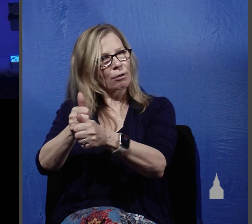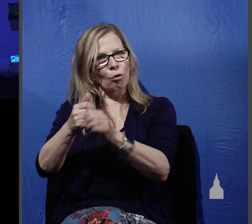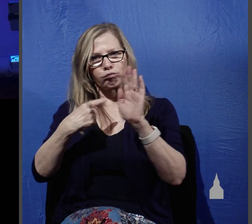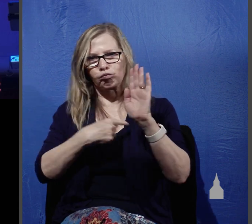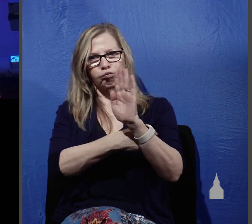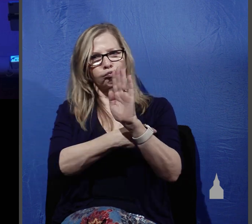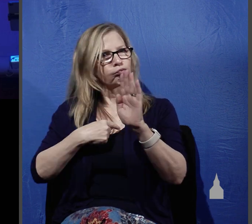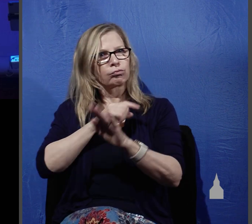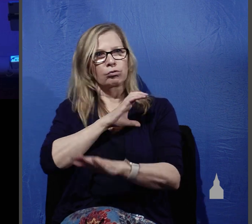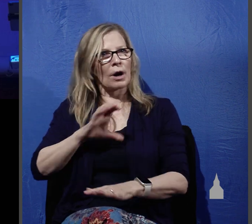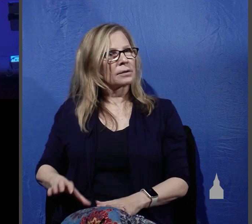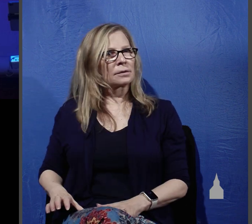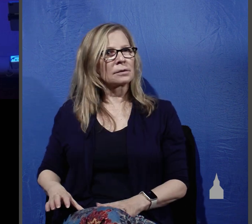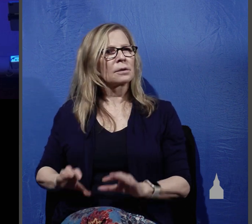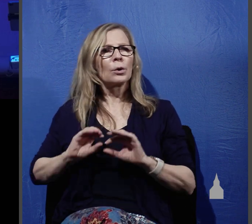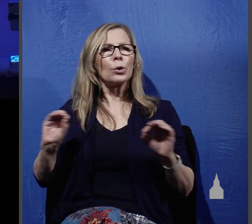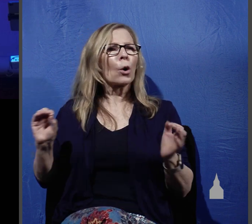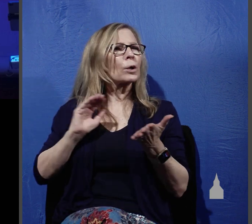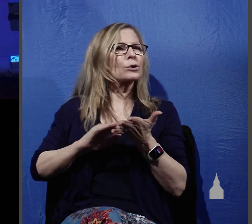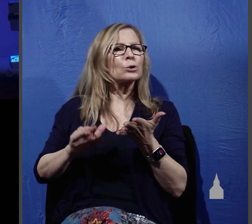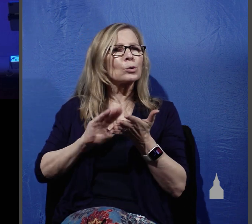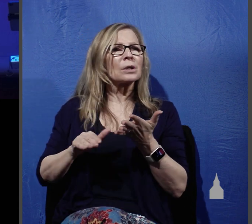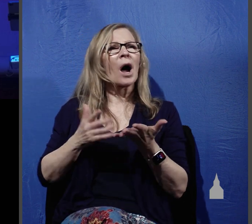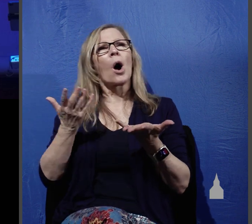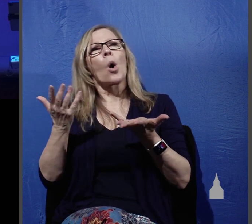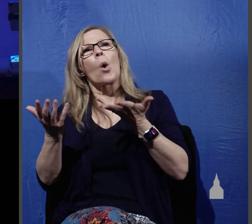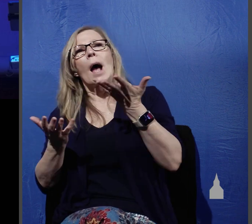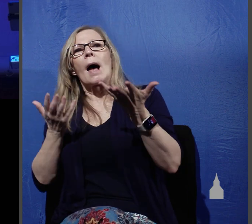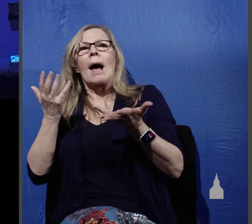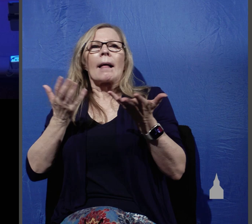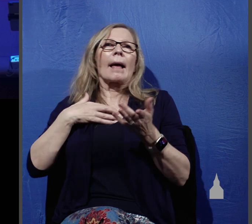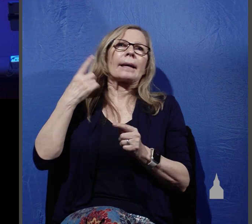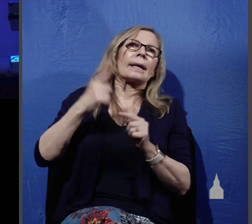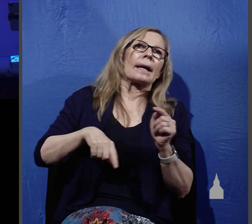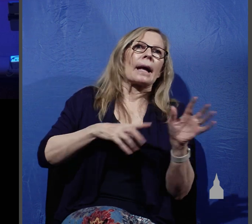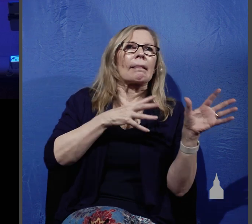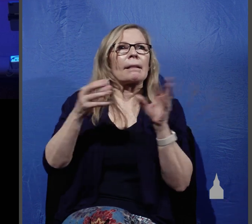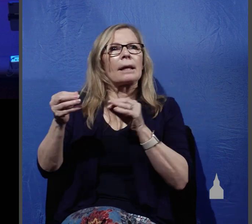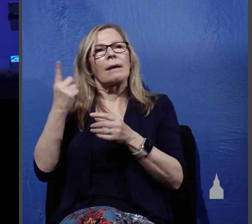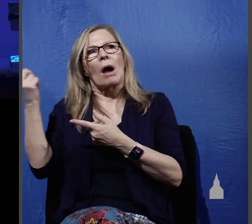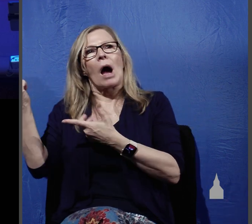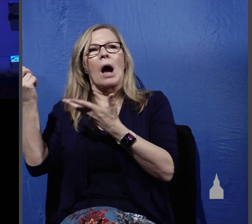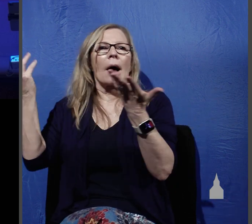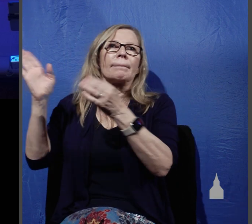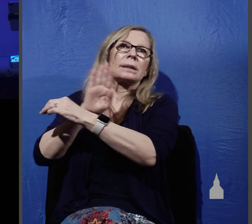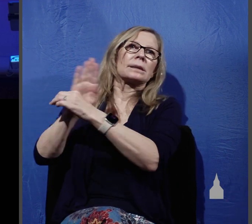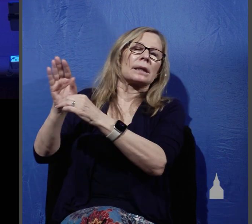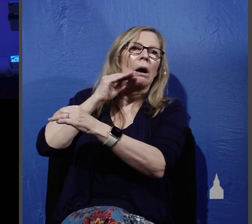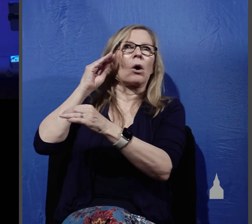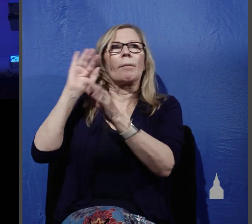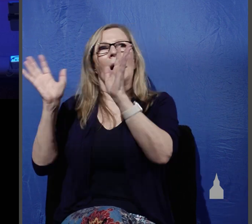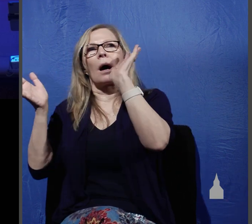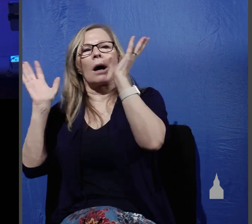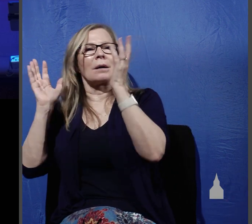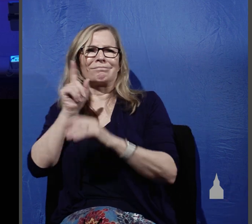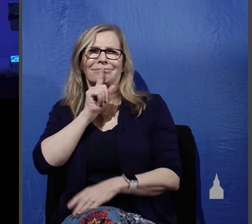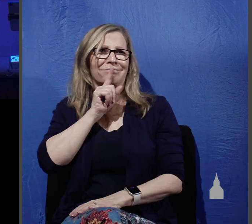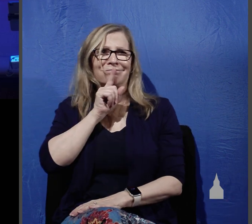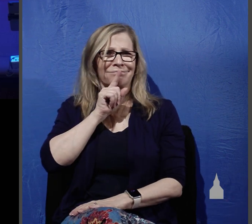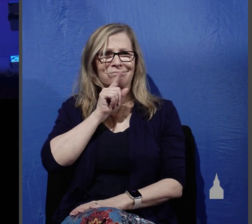who made no excuses as to why they couldn't leave everything and everyone to follow him. See, unlike the three men who really were not true